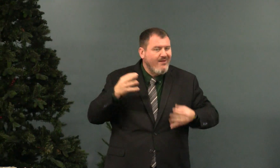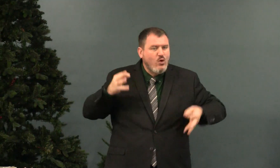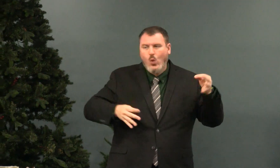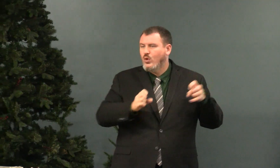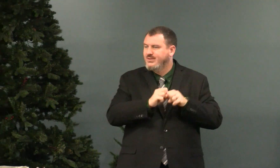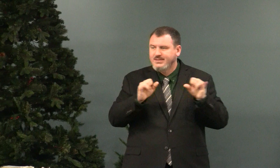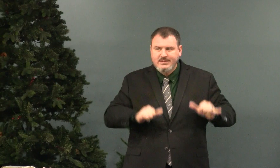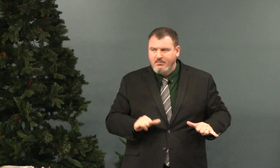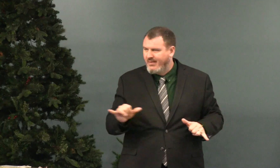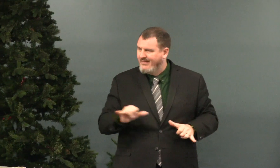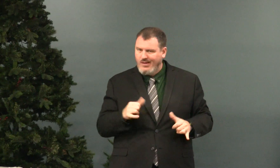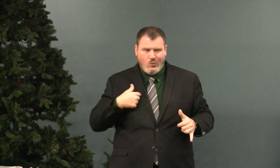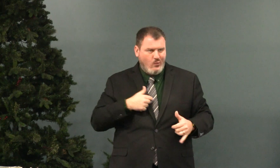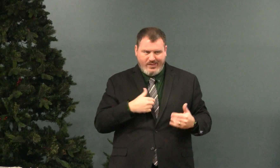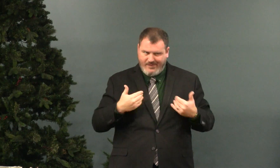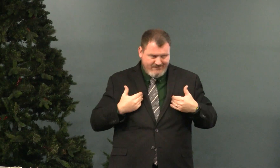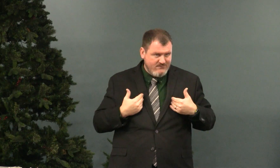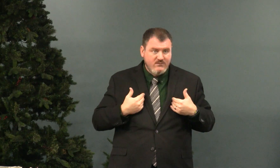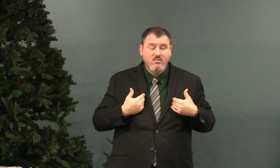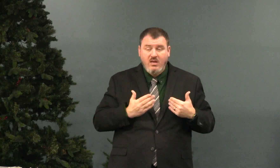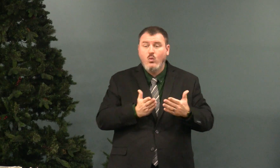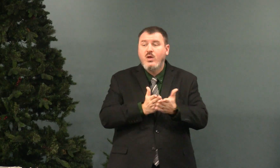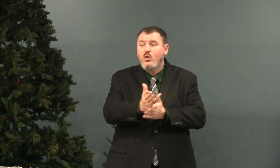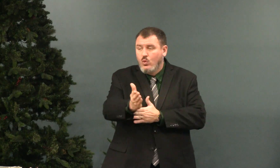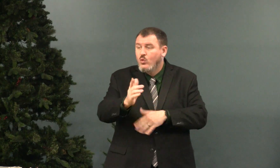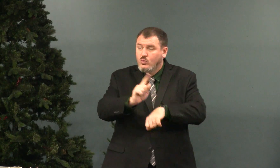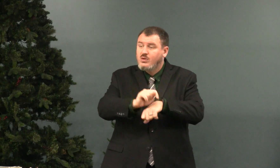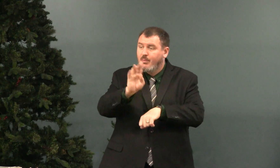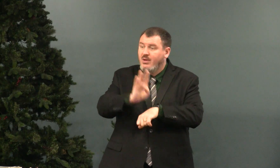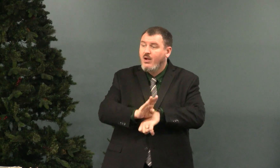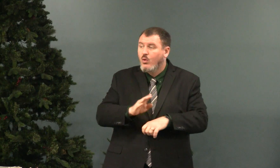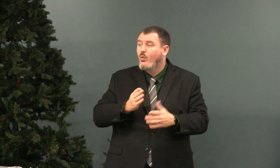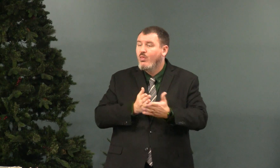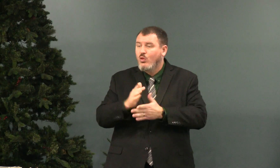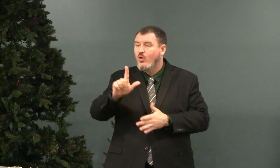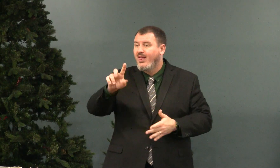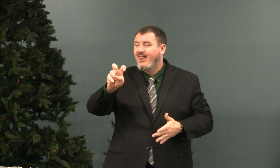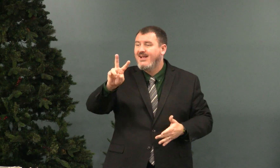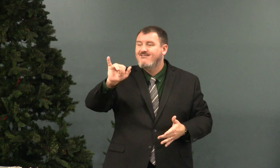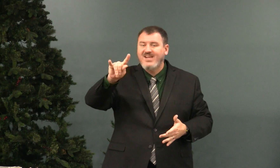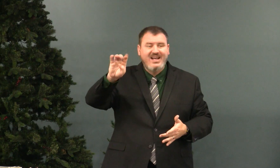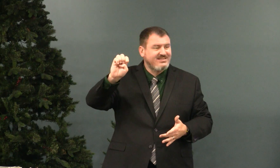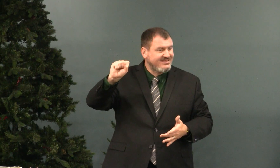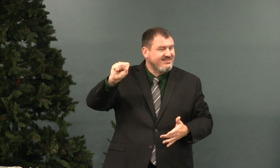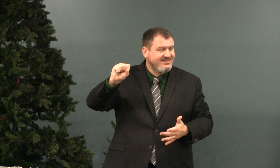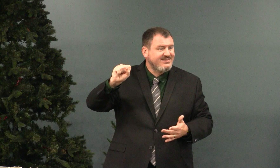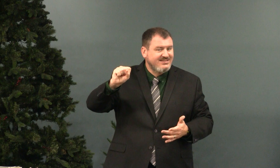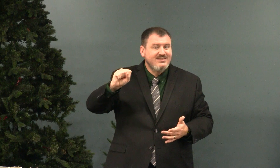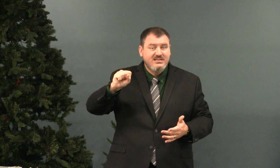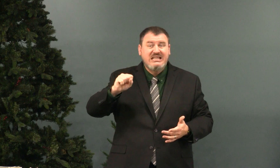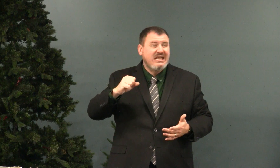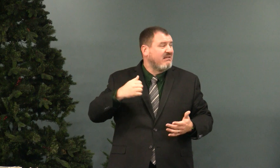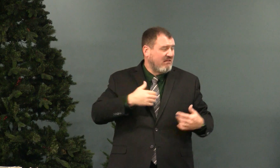The ancient Jews didn't have a court system like we have. They went through the tabernacle or through the Levites.